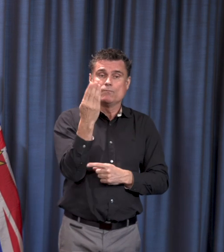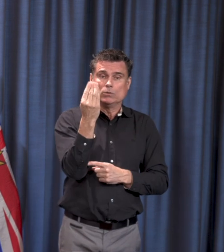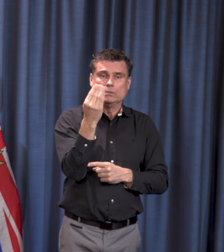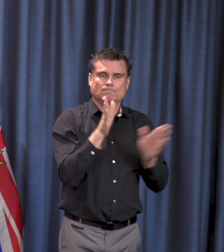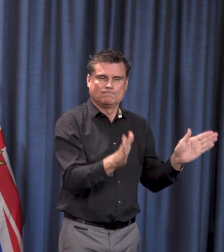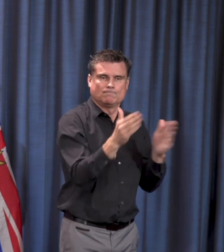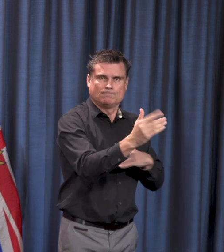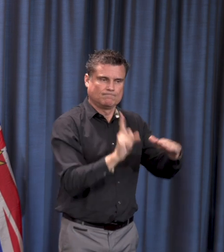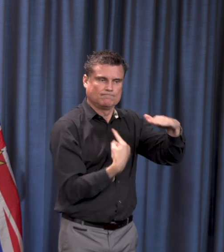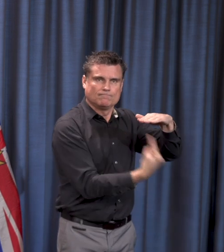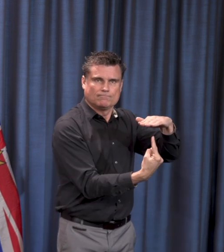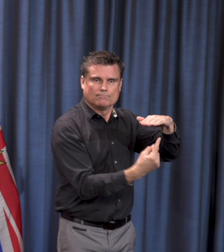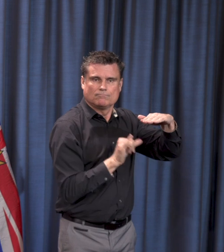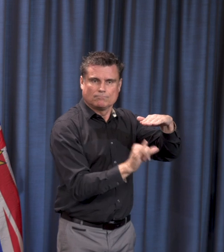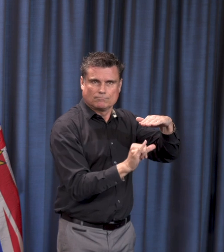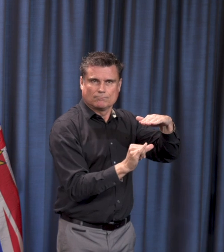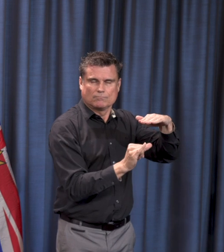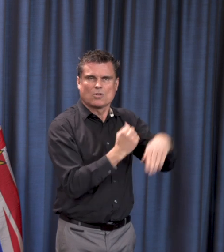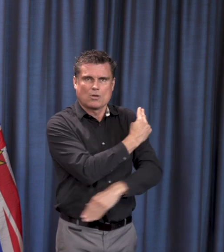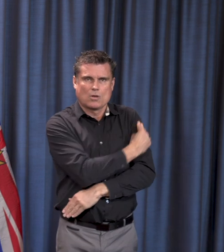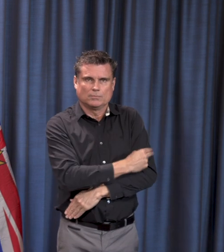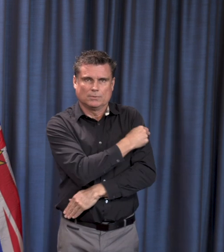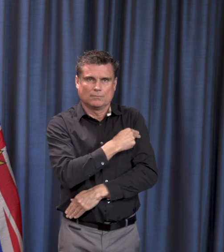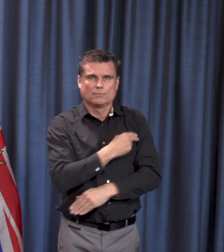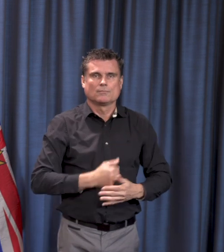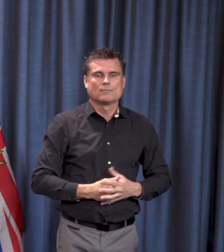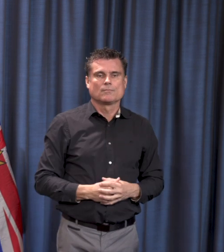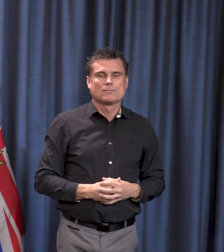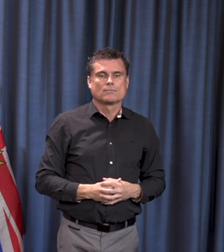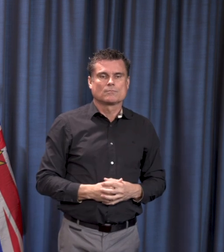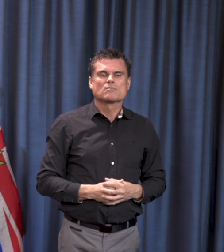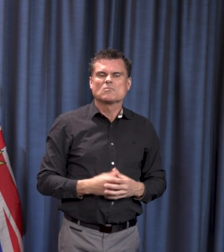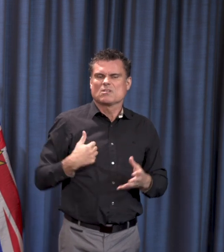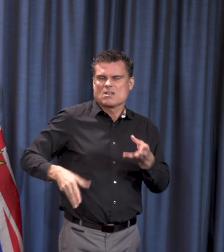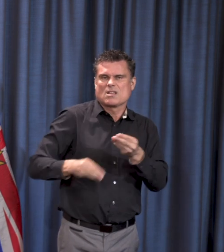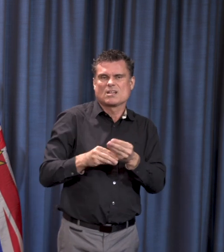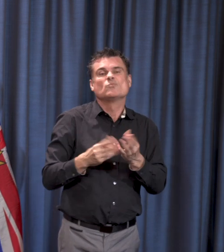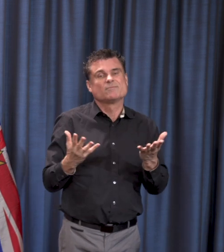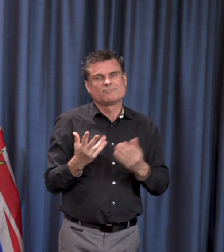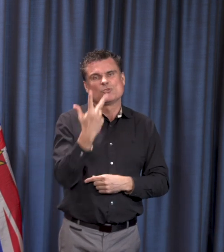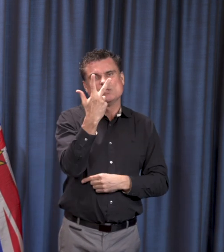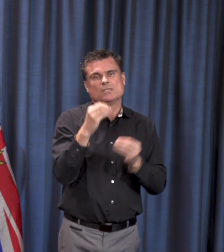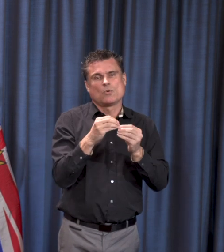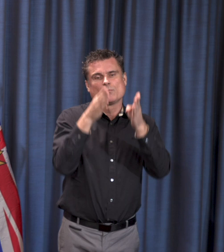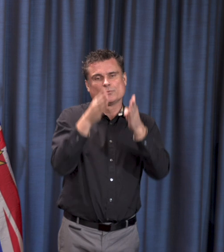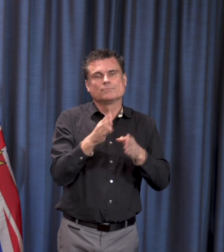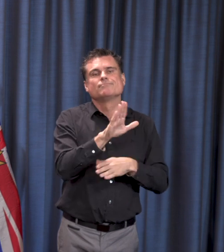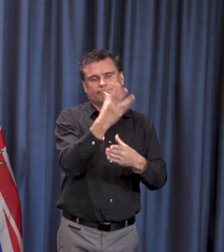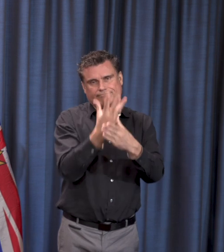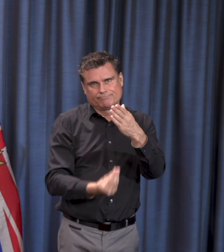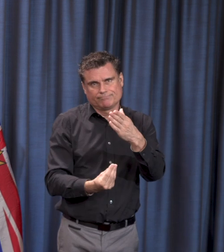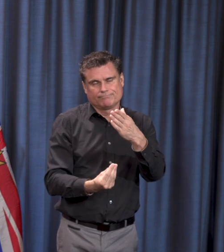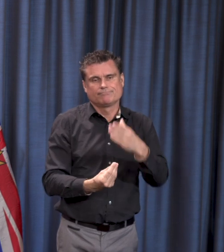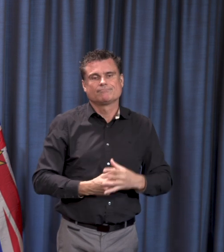Unit. In addition, we've had three additional deaths over the last two days. One, a resident